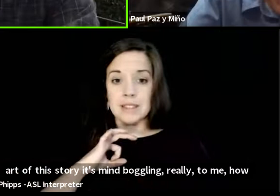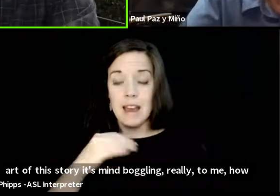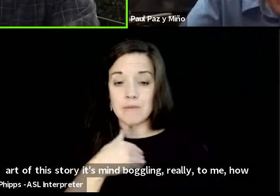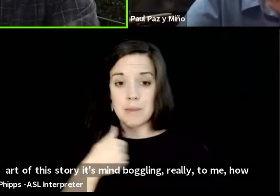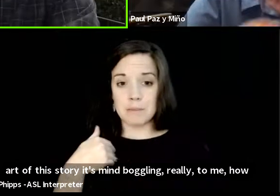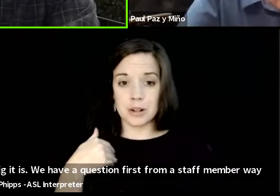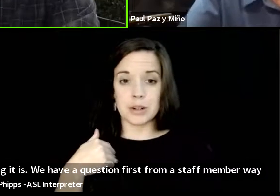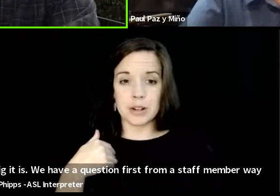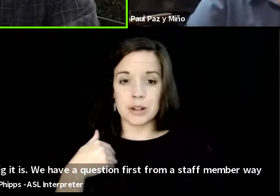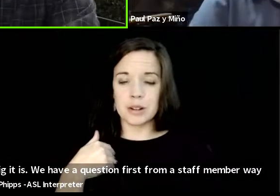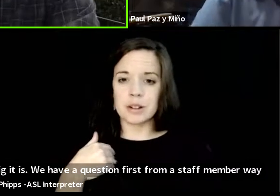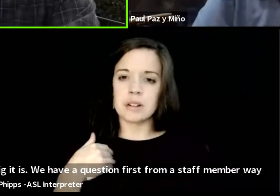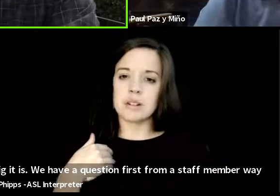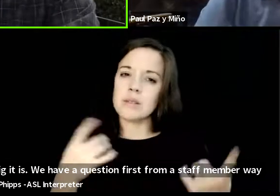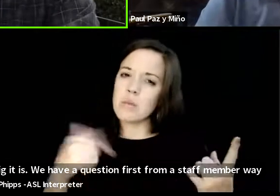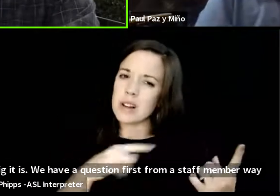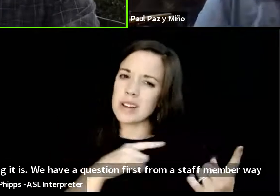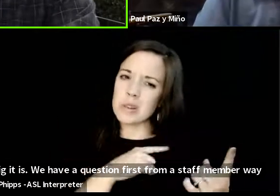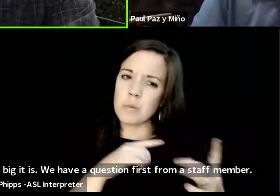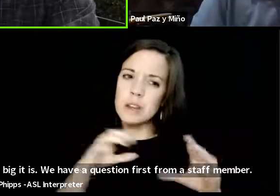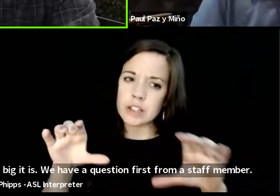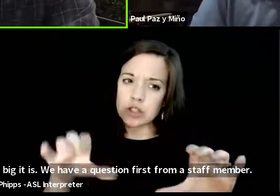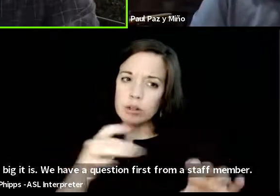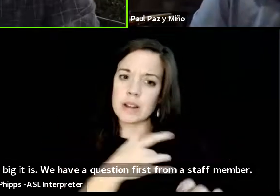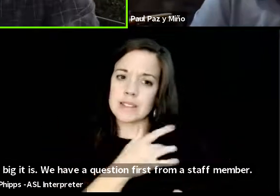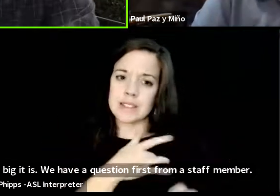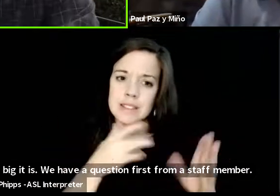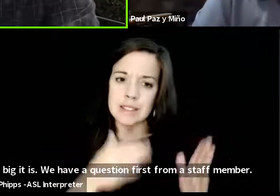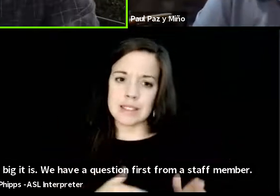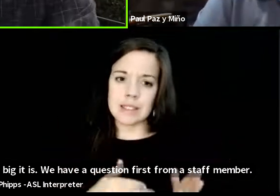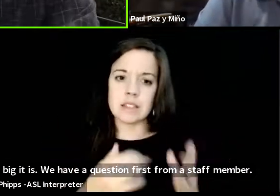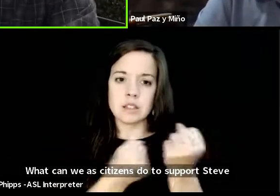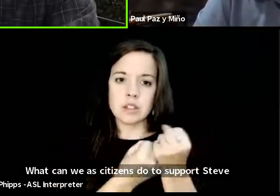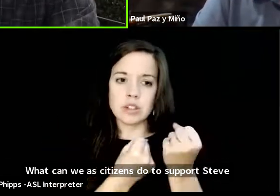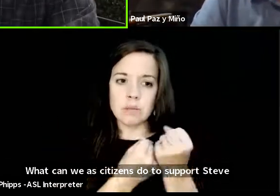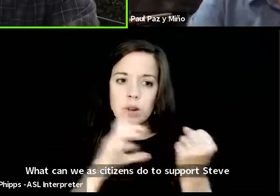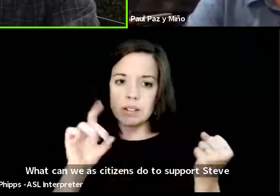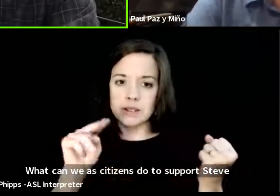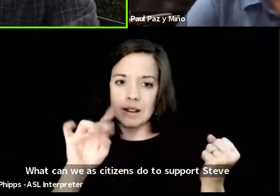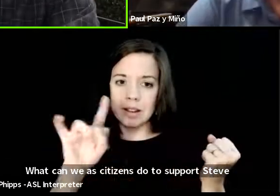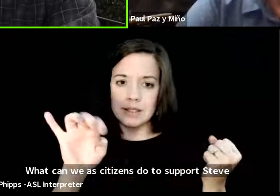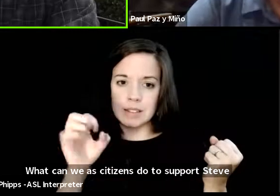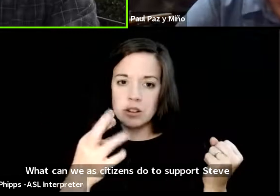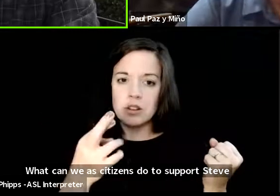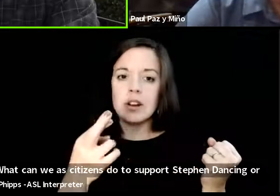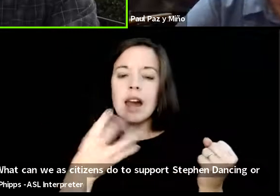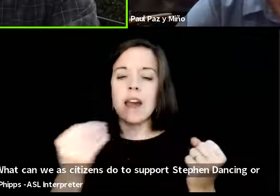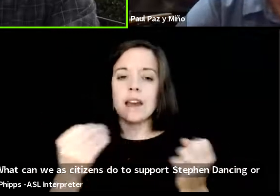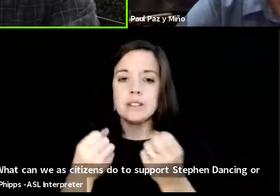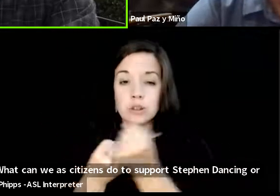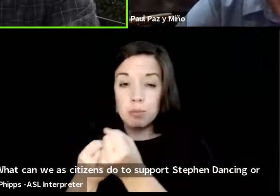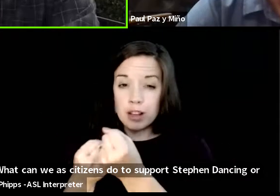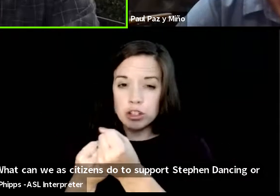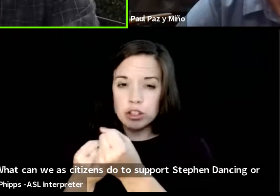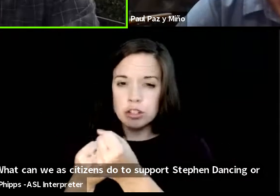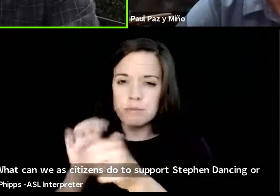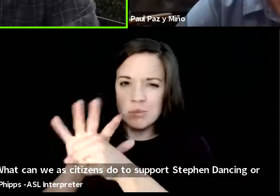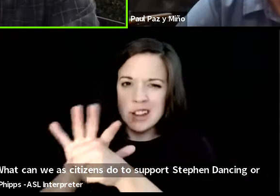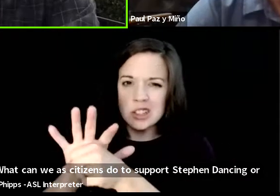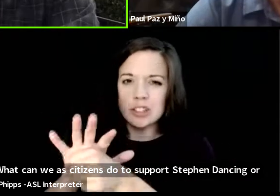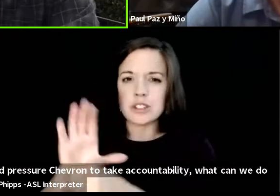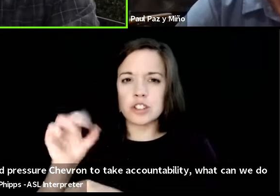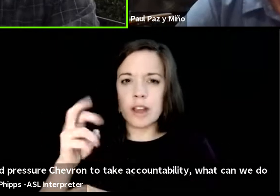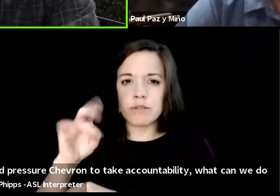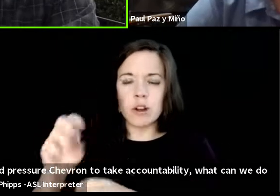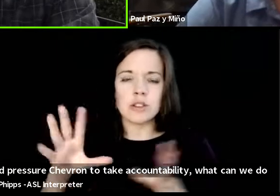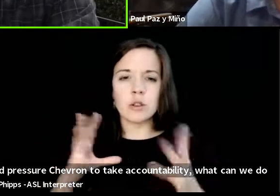what can we as citizens do to support steven donzinger and to pressure chevron to take accountability what can we